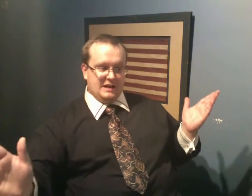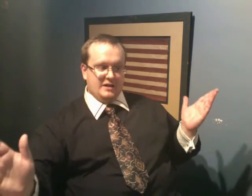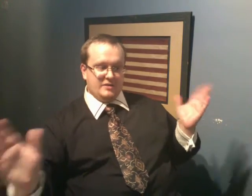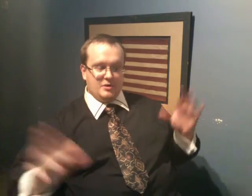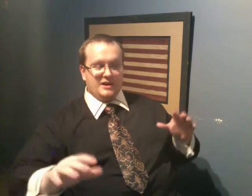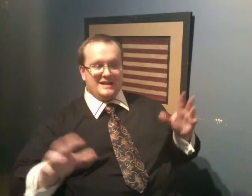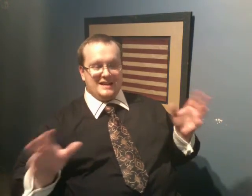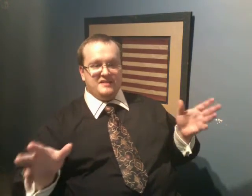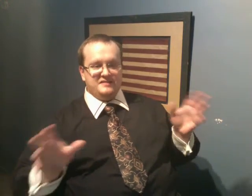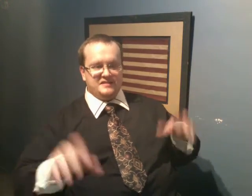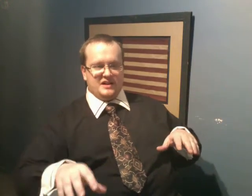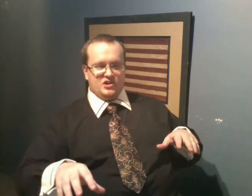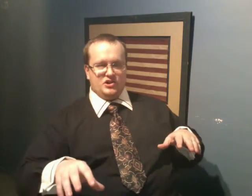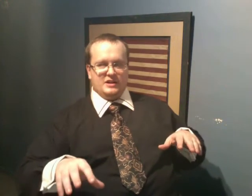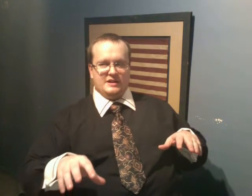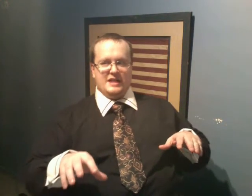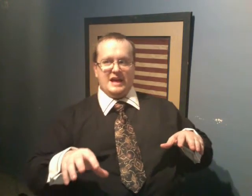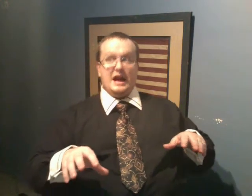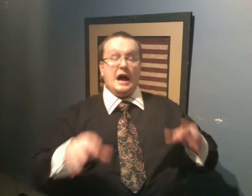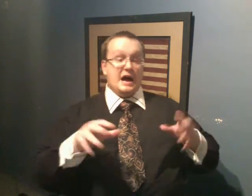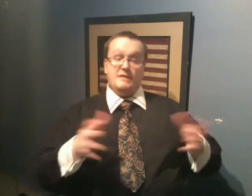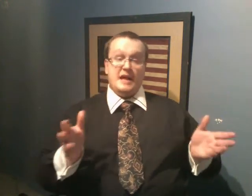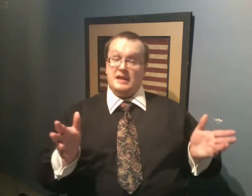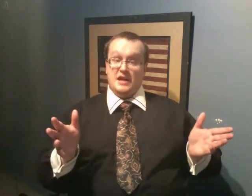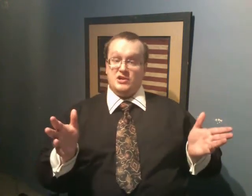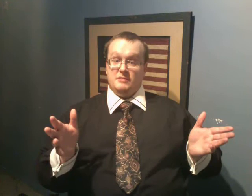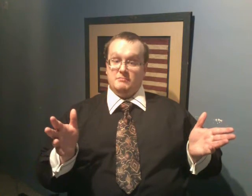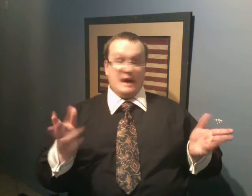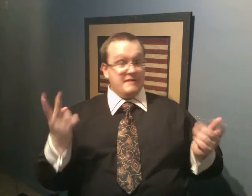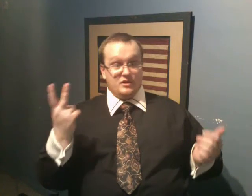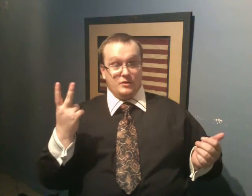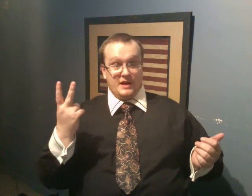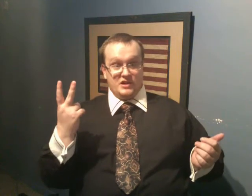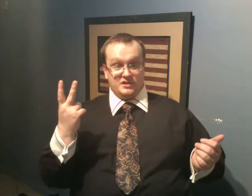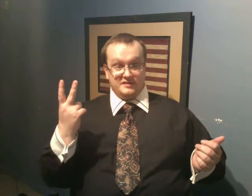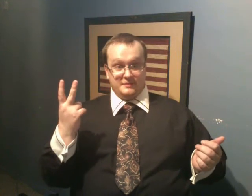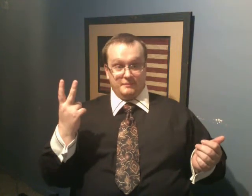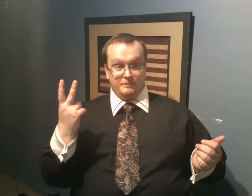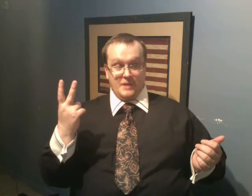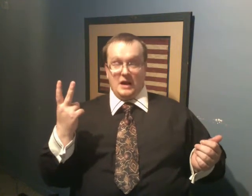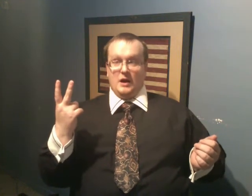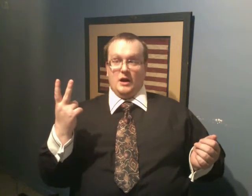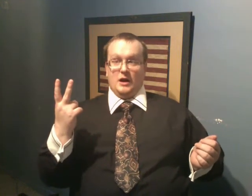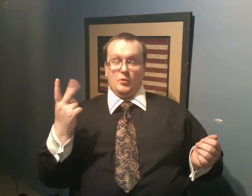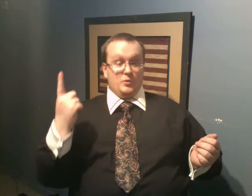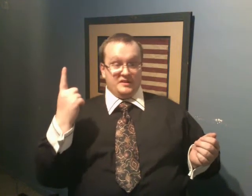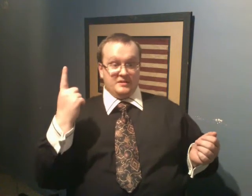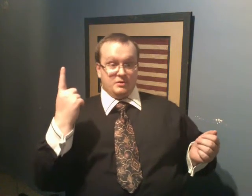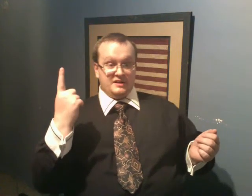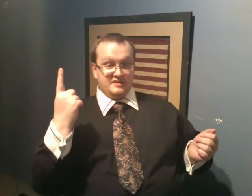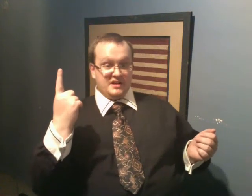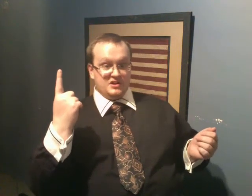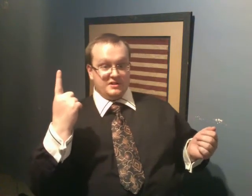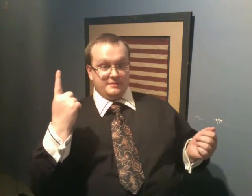The market is such that I've had an agent. I've had two agents. One was an apprentice agent.